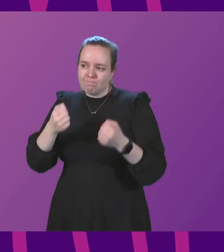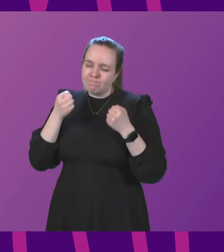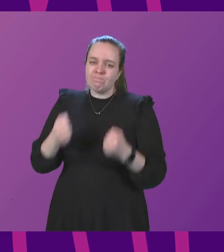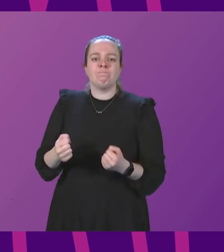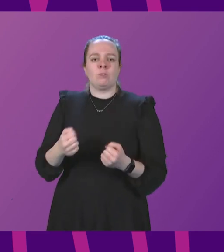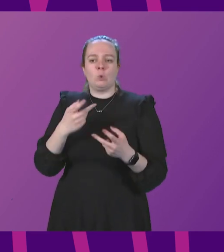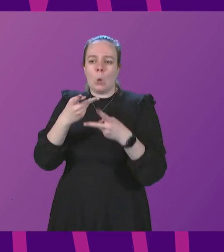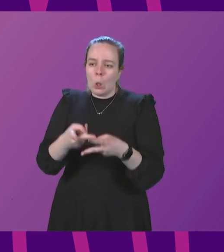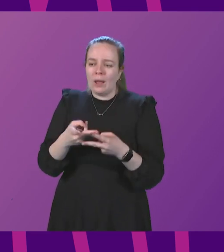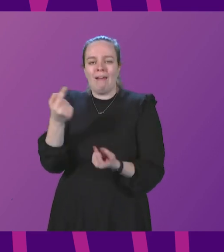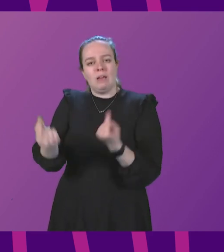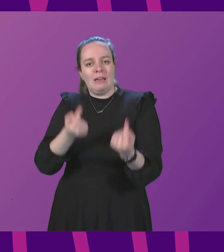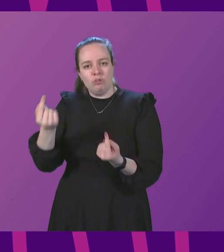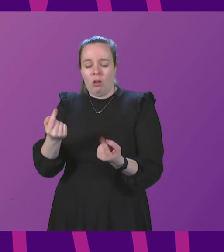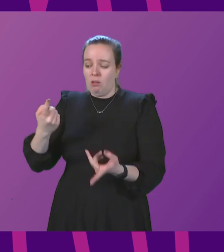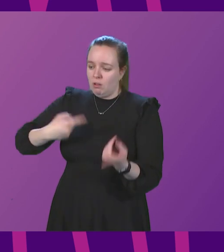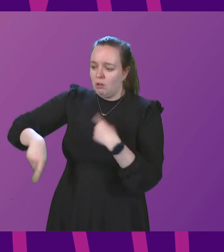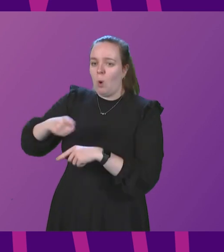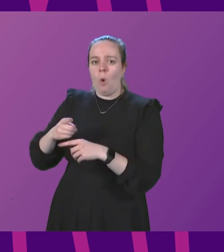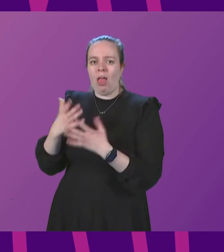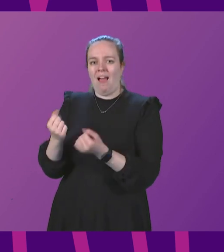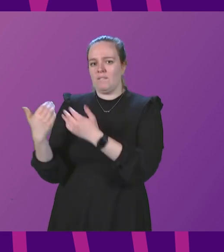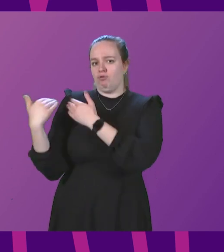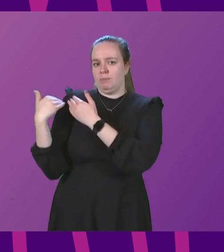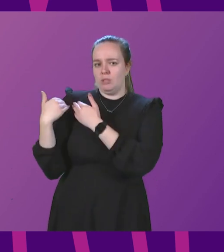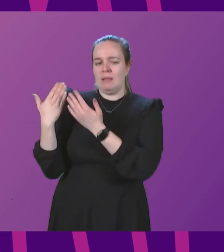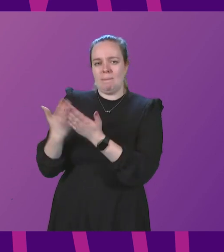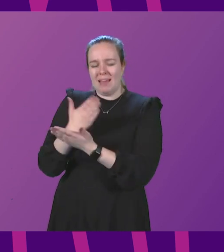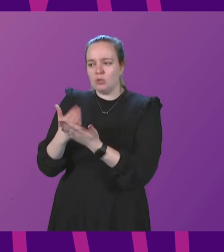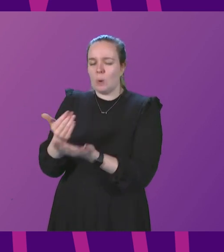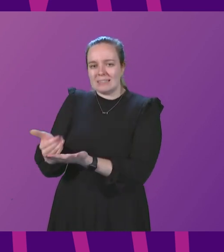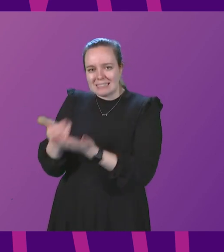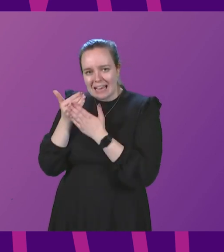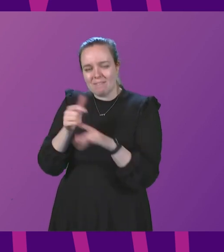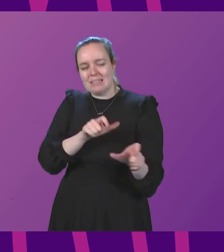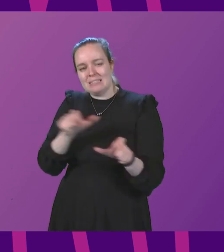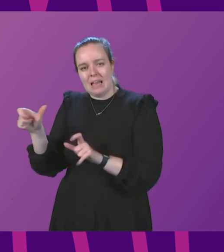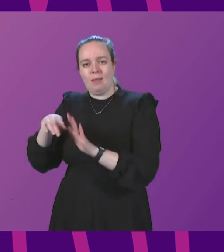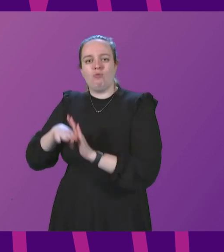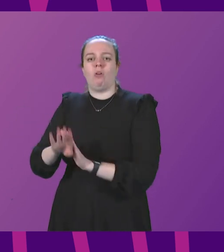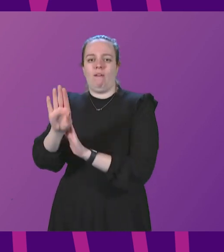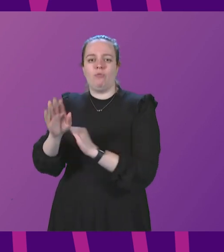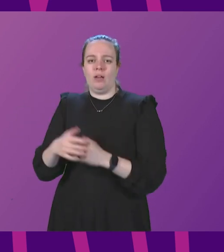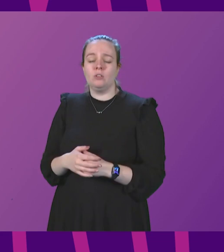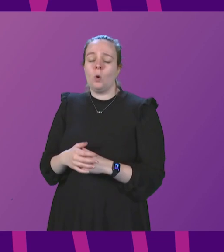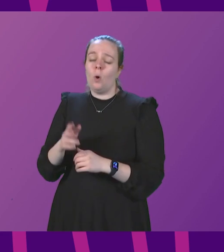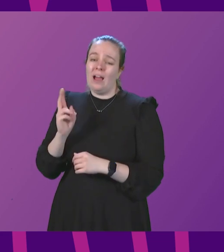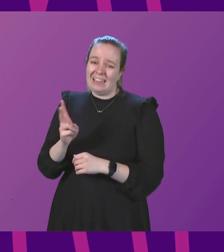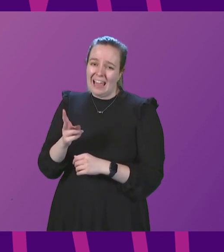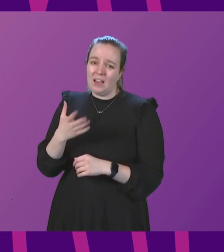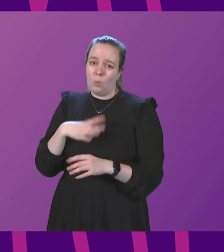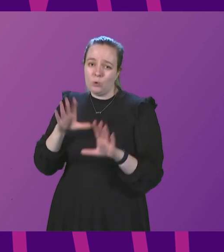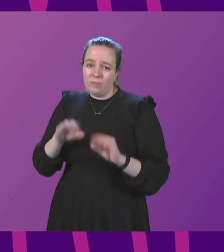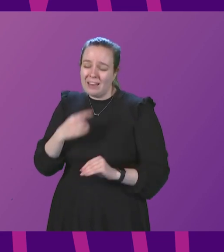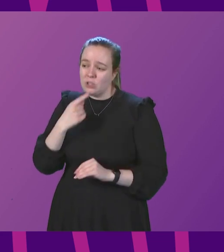to look after each other. All of us have a part to play in ensuring a safe and a sustainable recovery. So I'll close again by urging